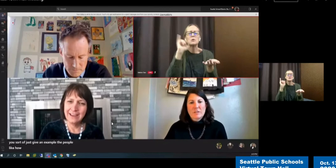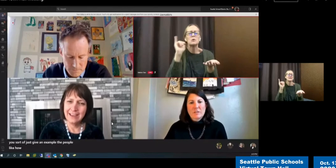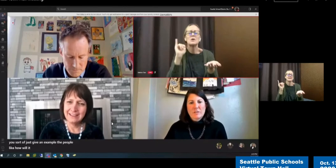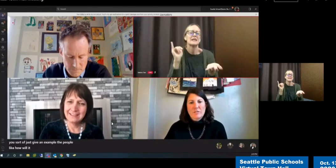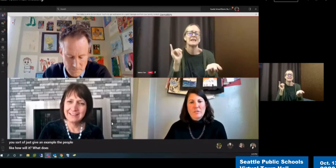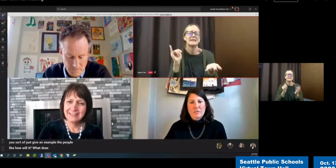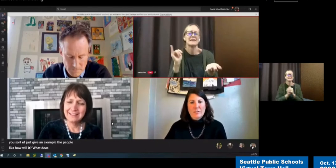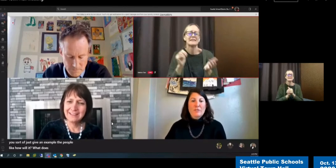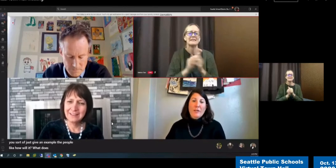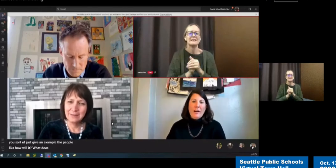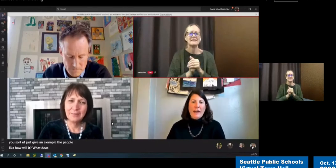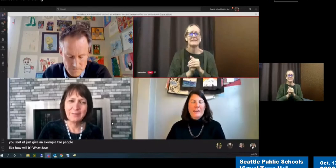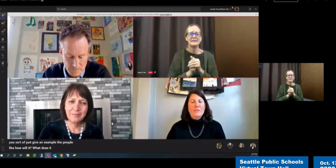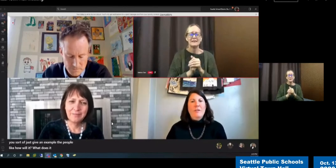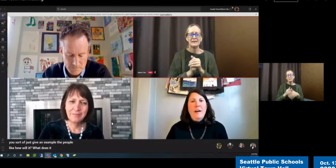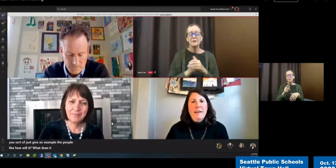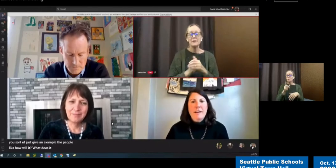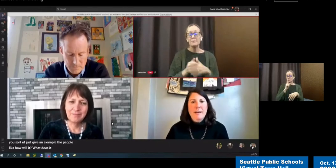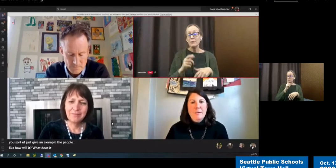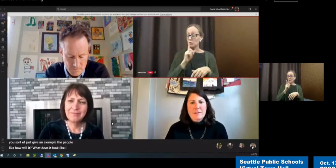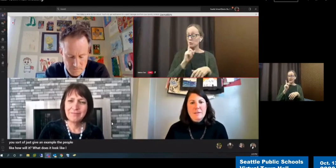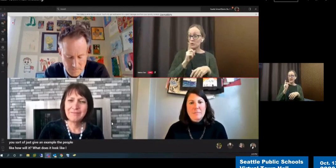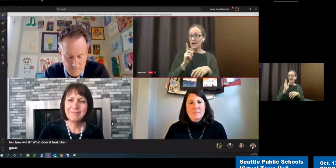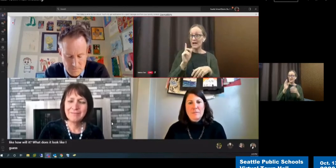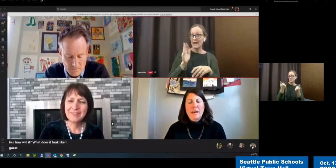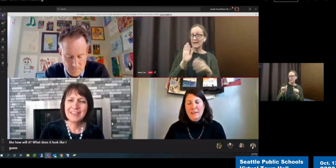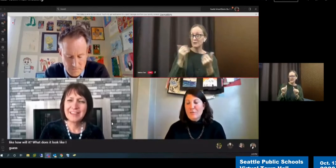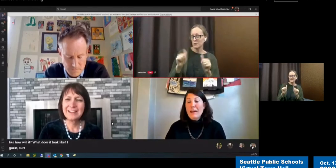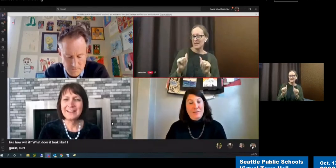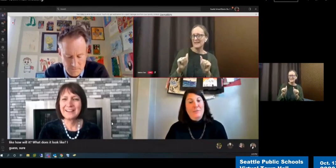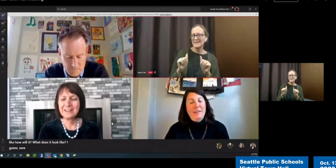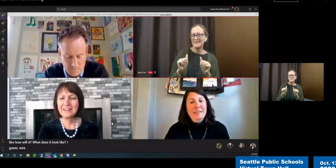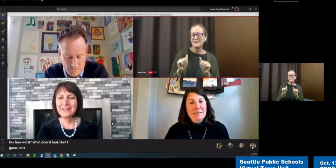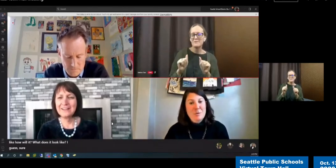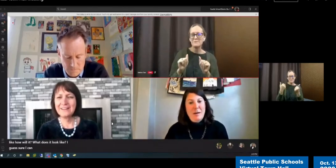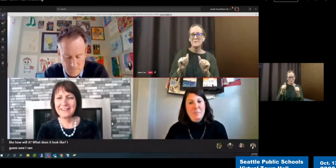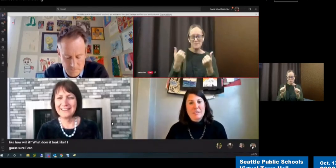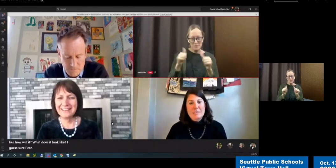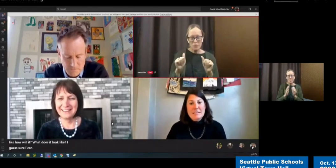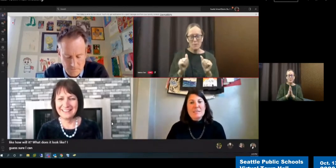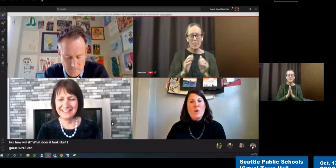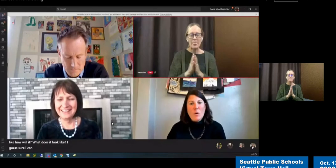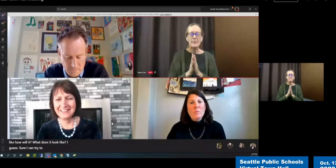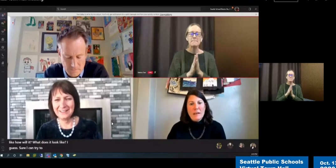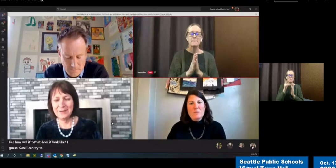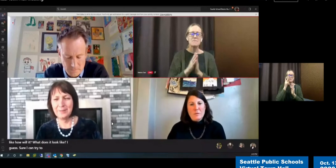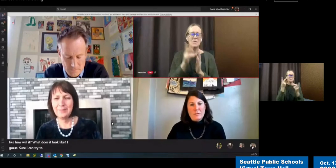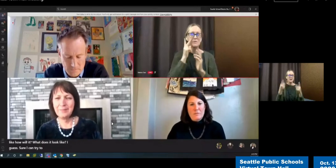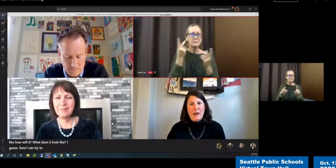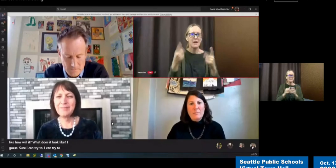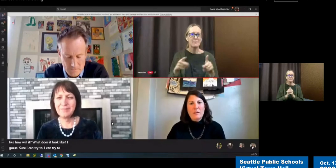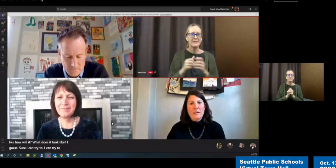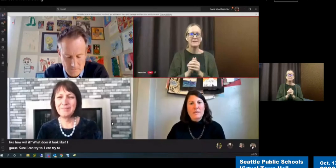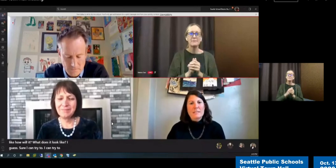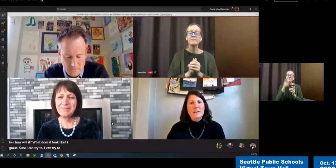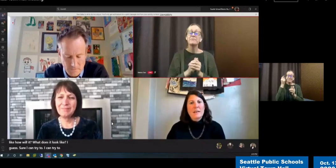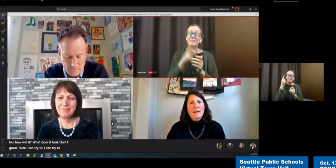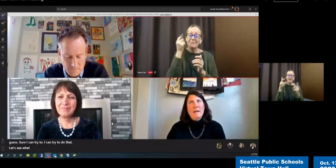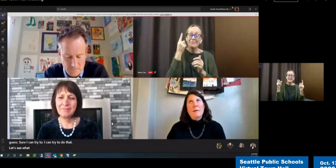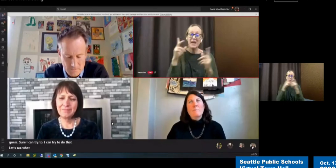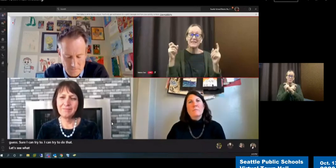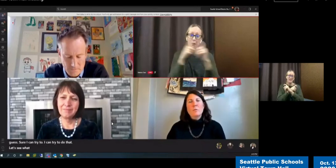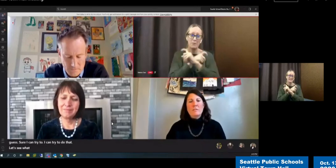I guess. Sure. I can try to, I can try to do that. Let's see what happens. This is complex work though, right? Because